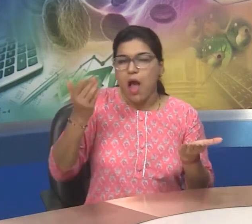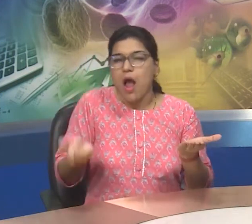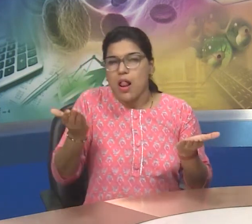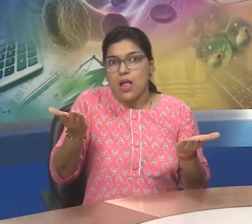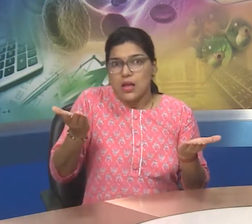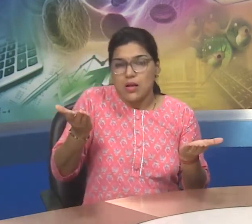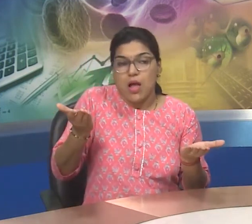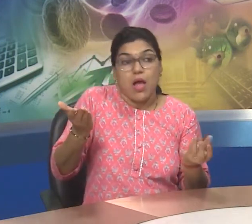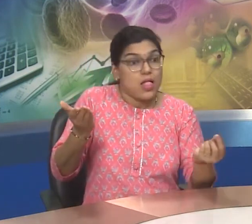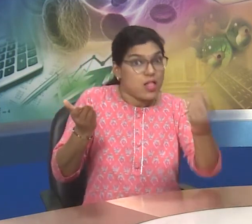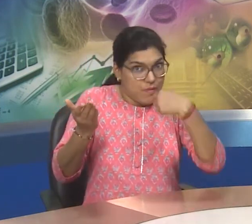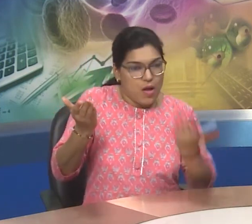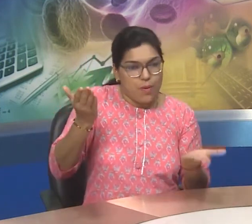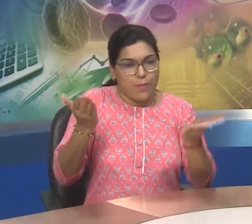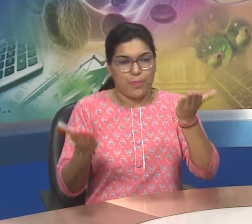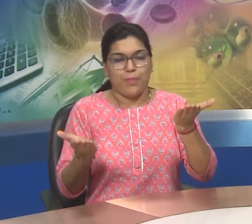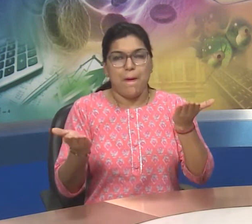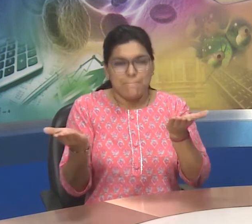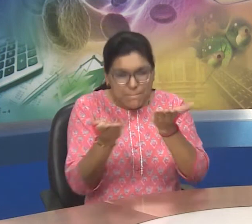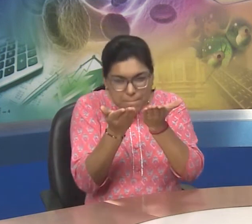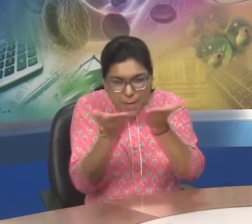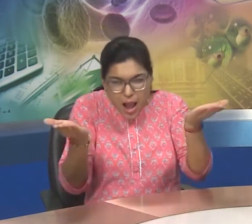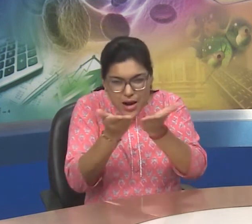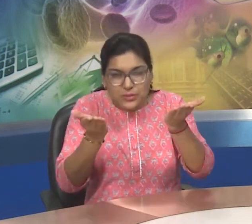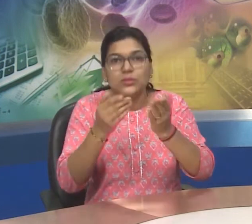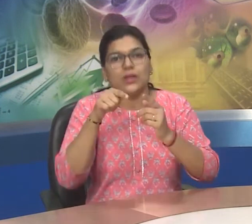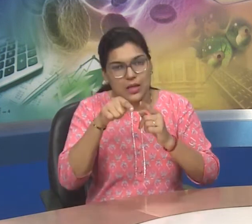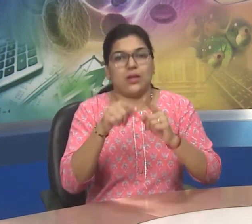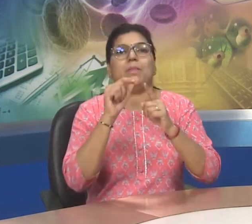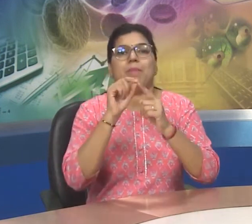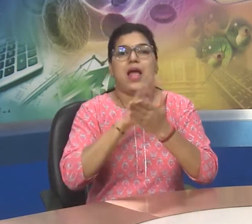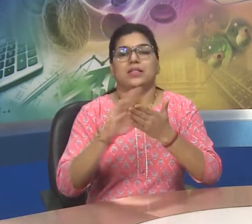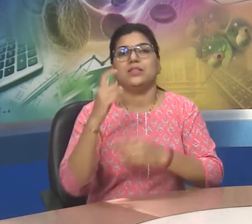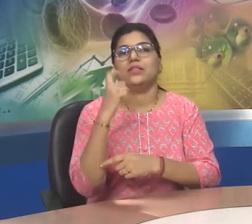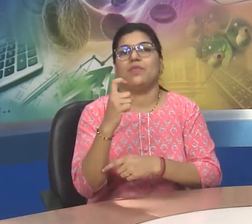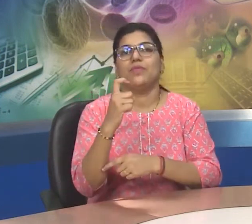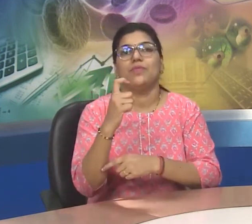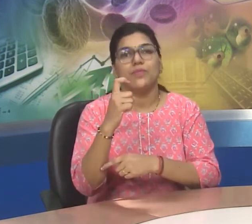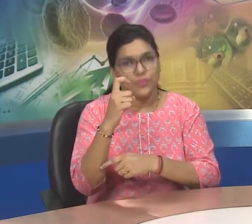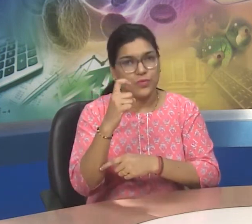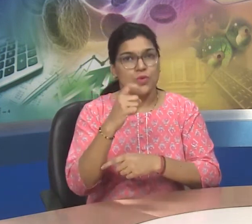acid or base will be harmful, both have to be in the balanced form.